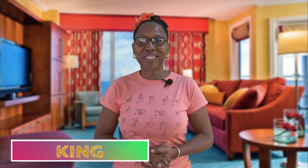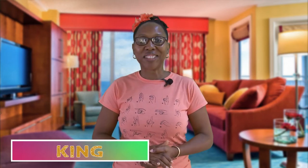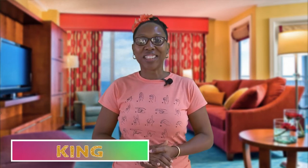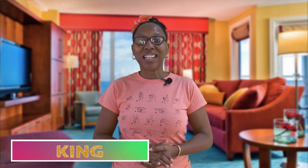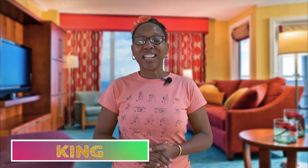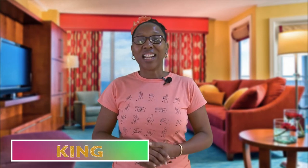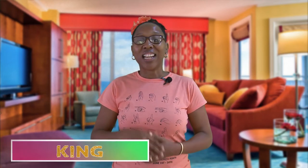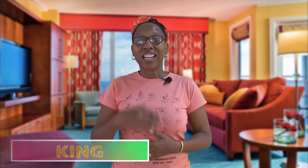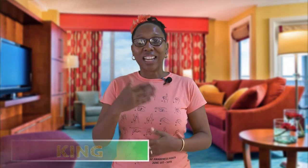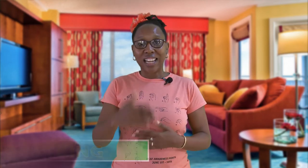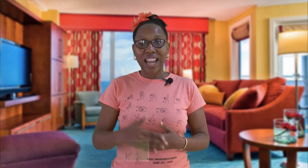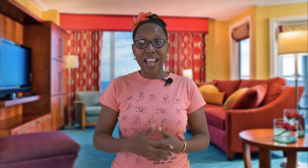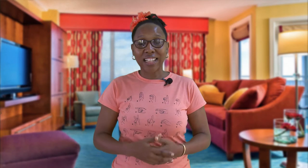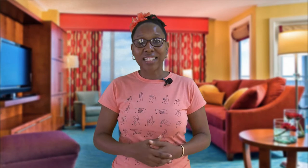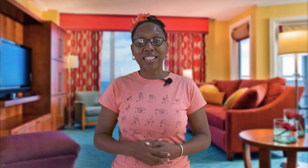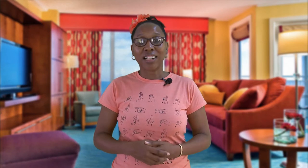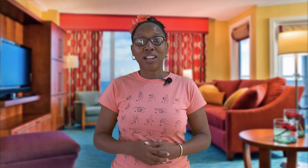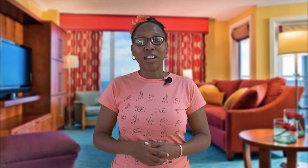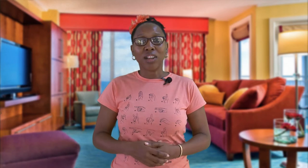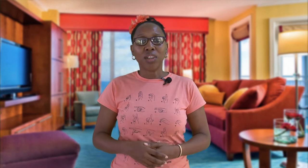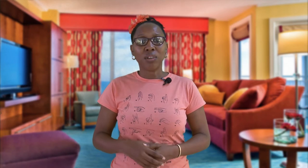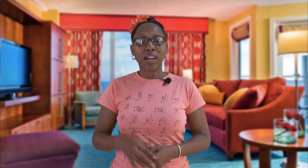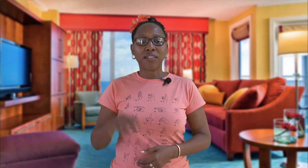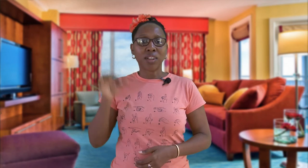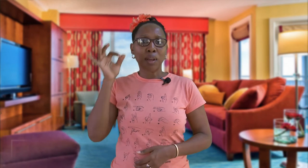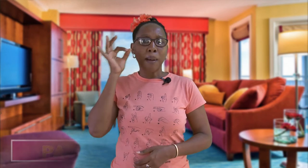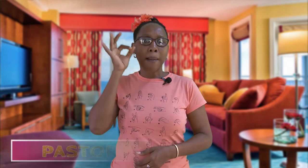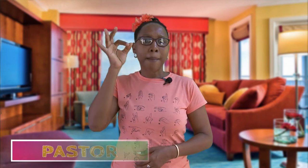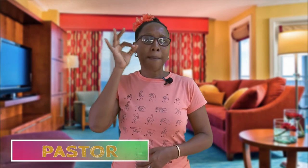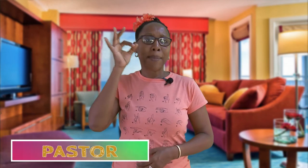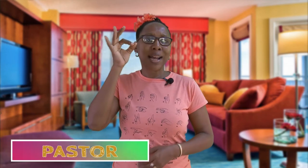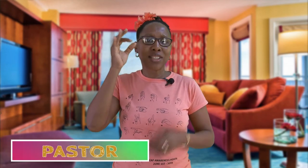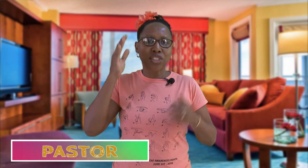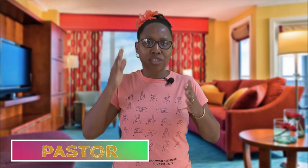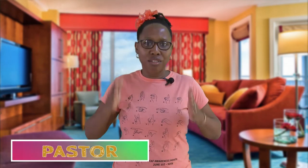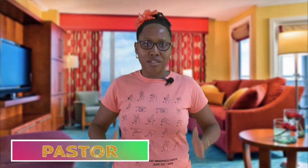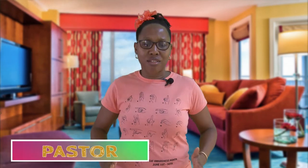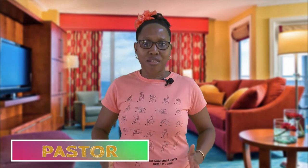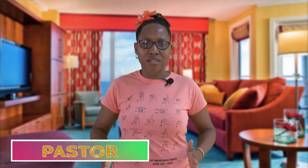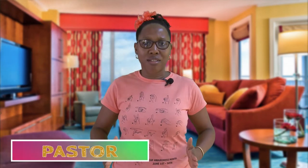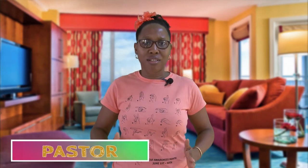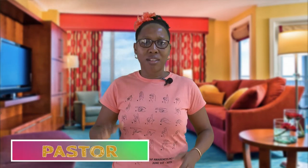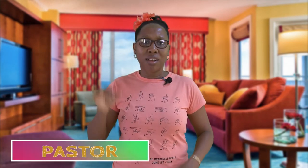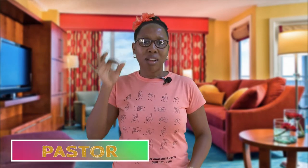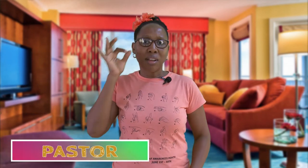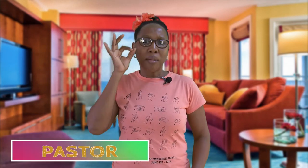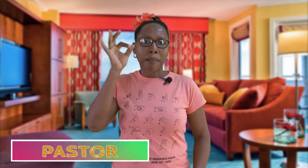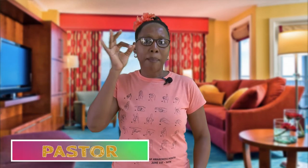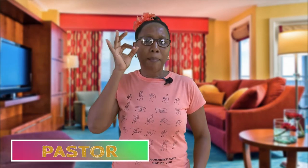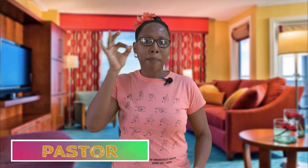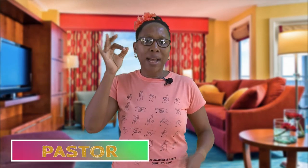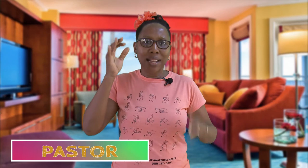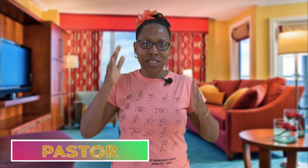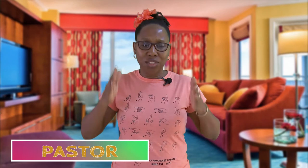next you have the pastor pastor